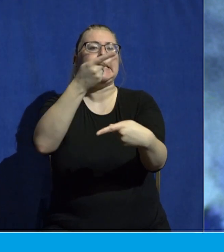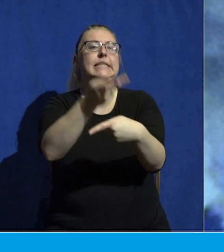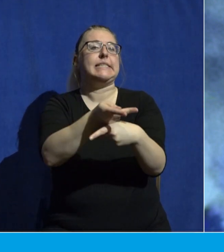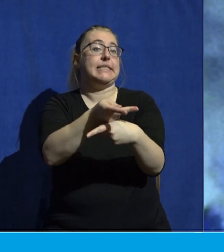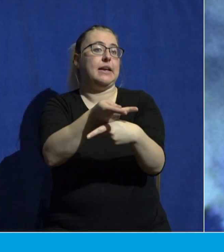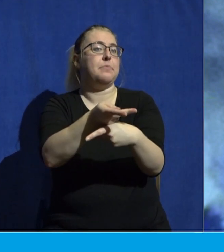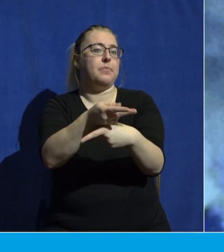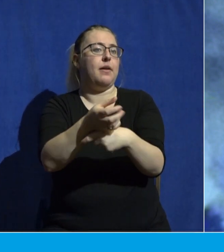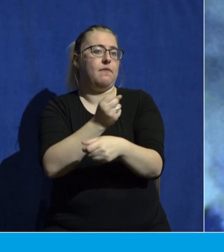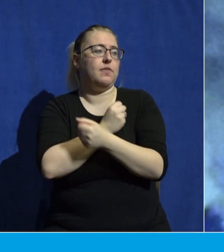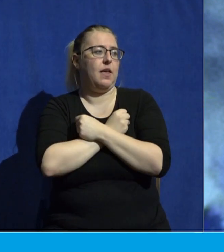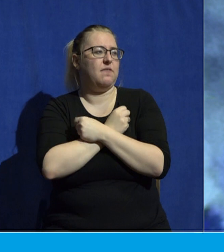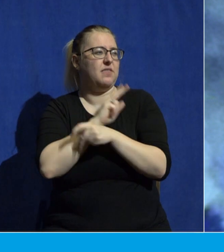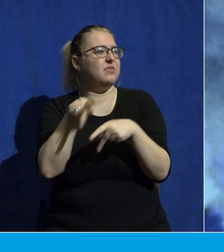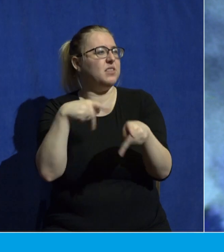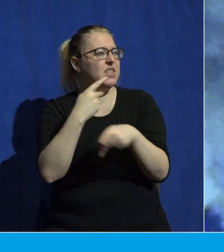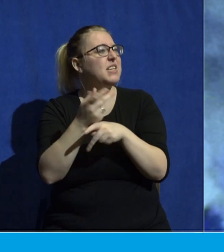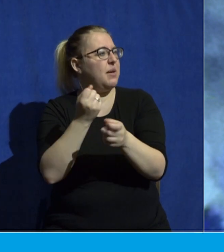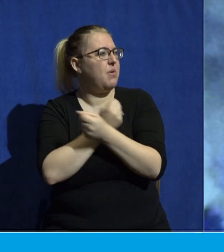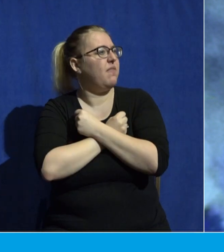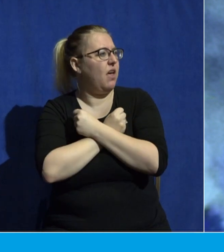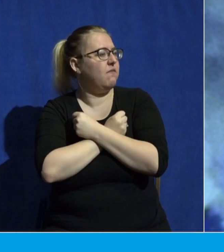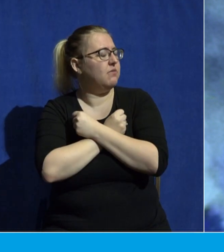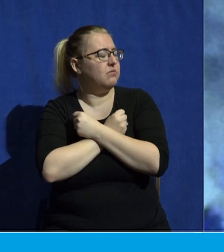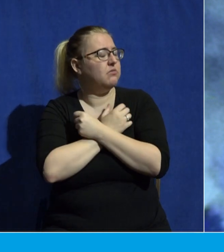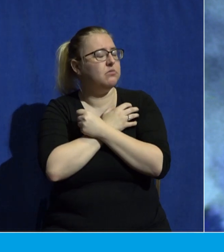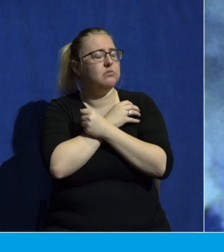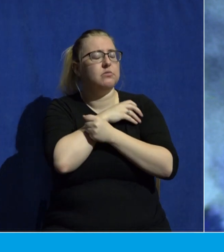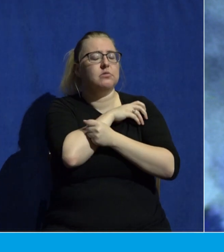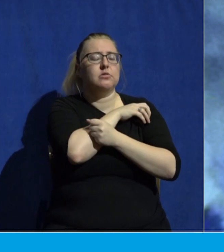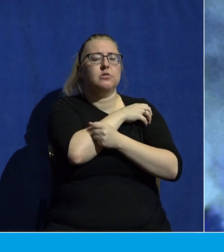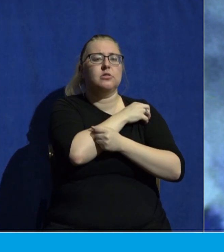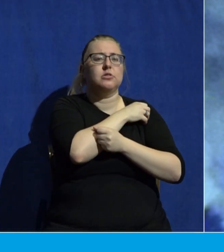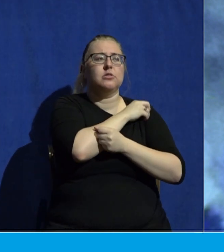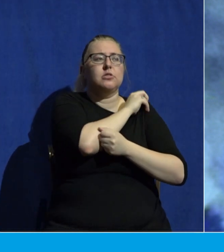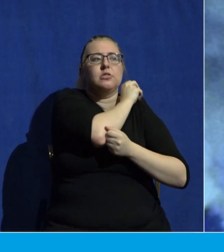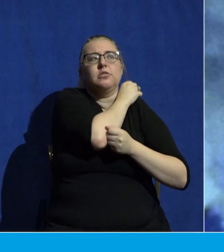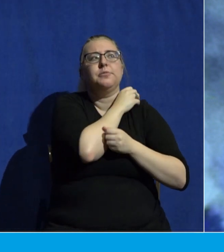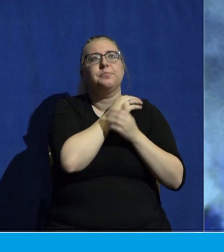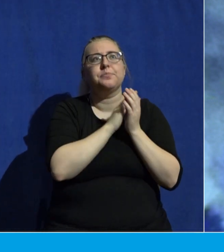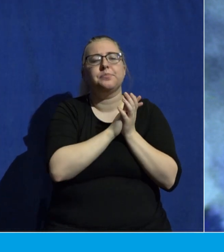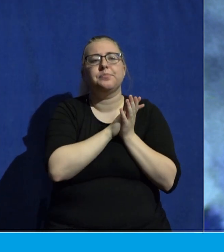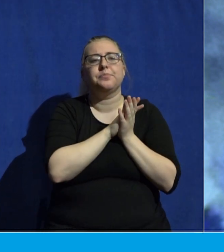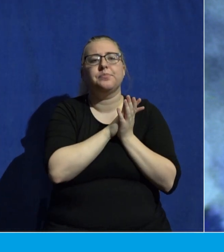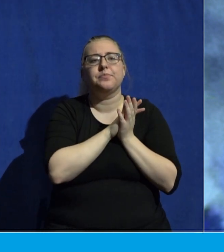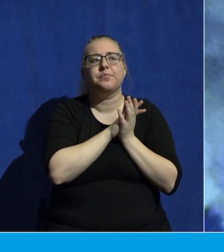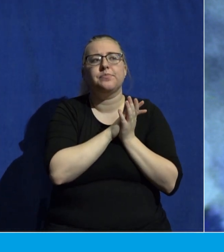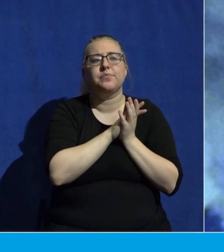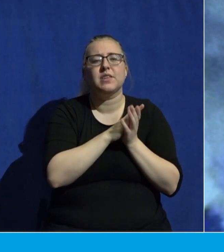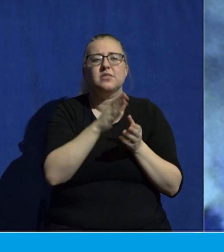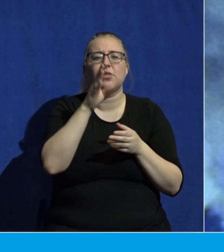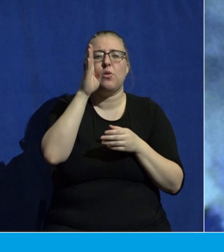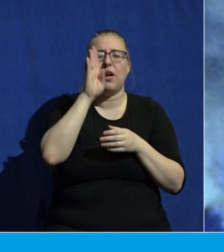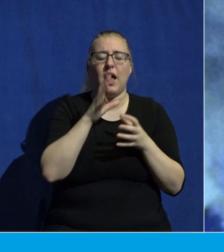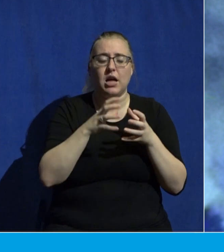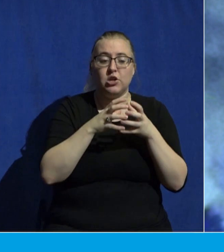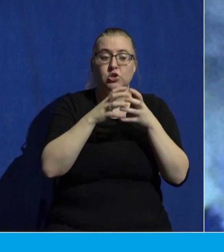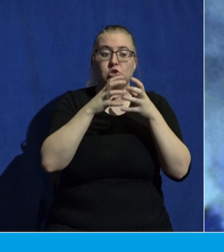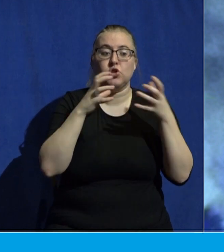The type of his love. It's this. It's God so loved the world, or God